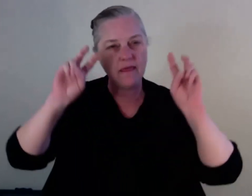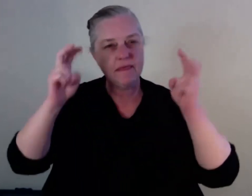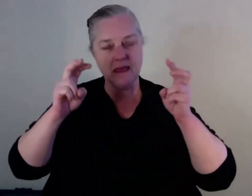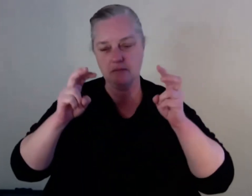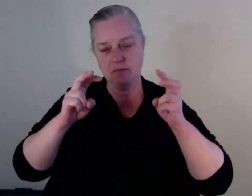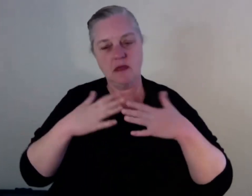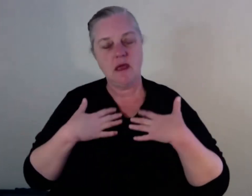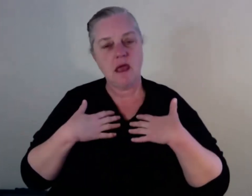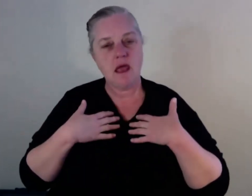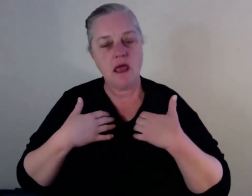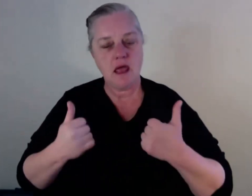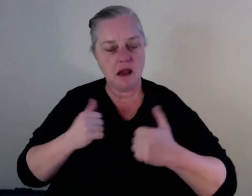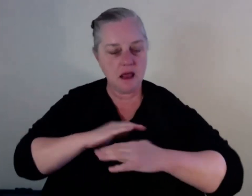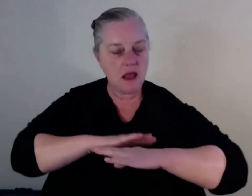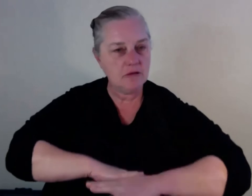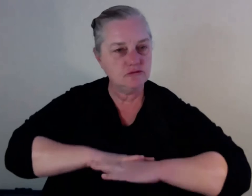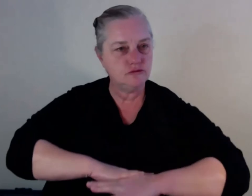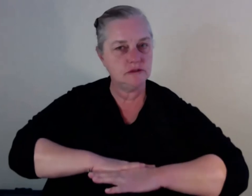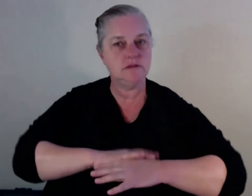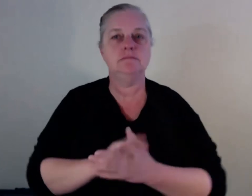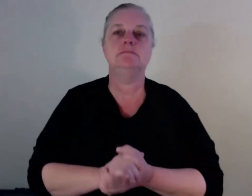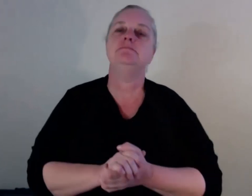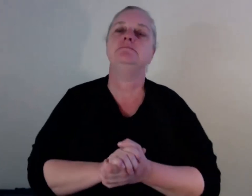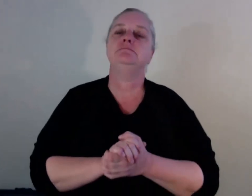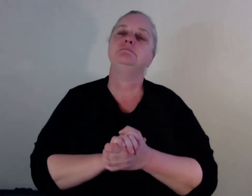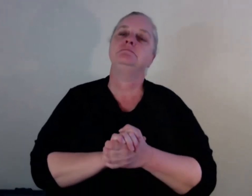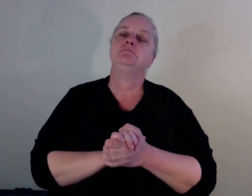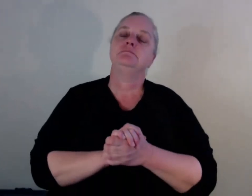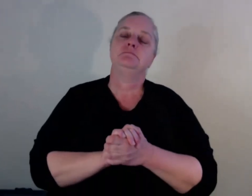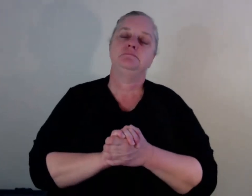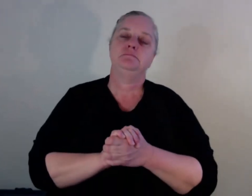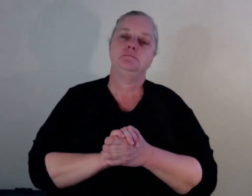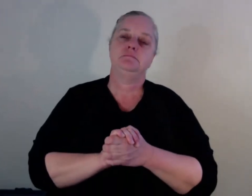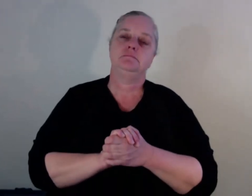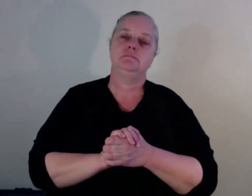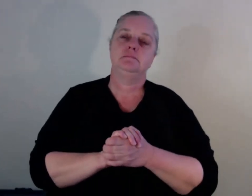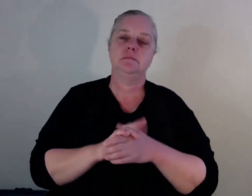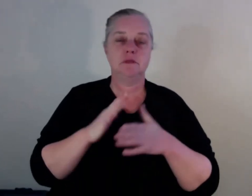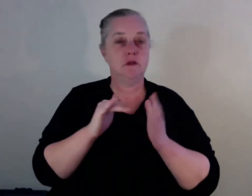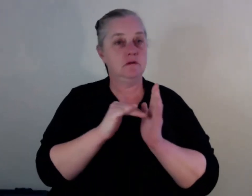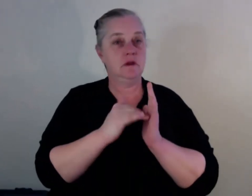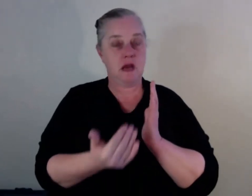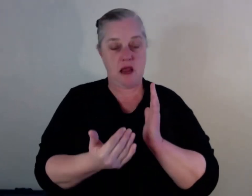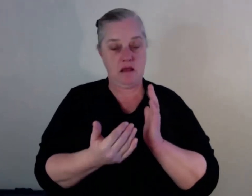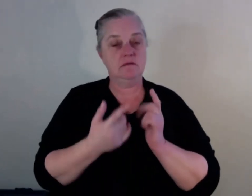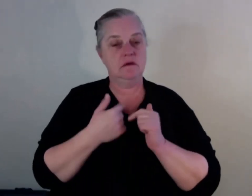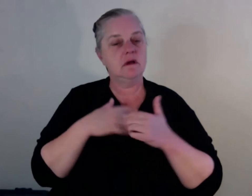So I'm just going to hand it over for our panelists to introduce ourselves, introduce themselves.